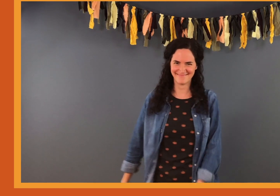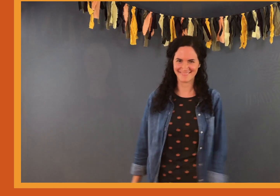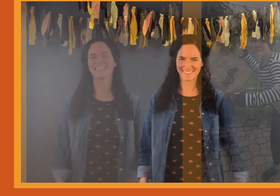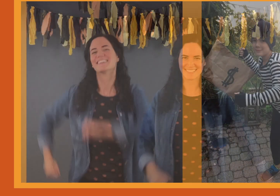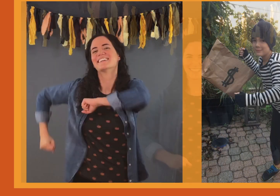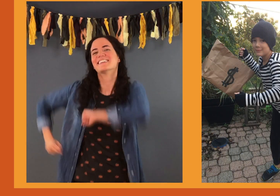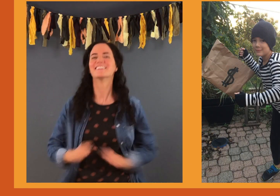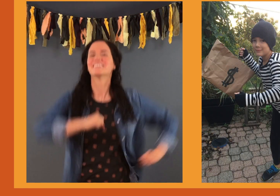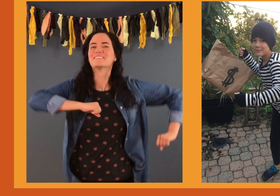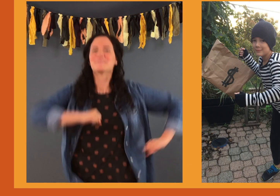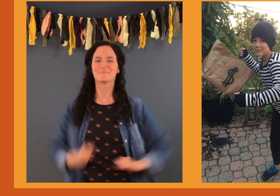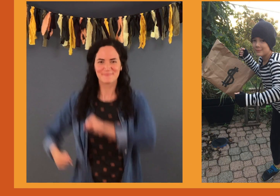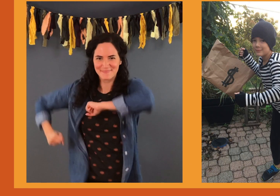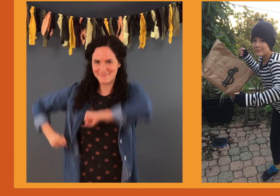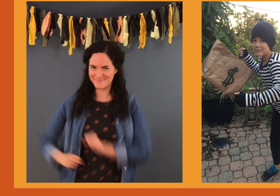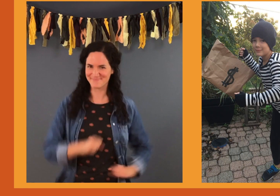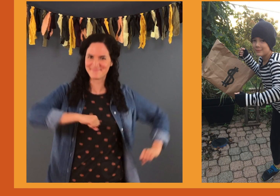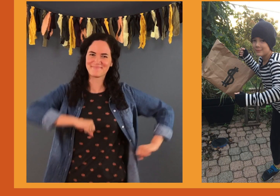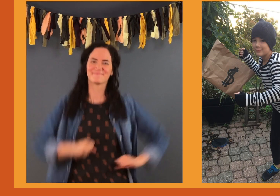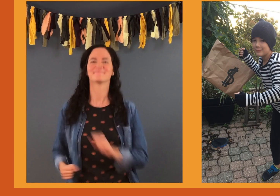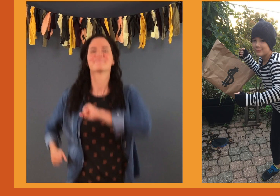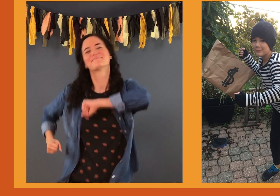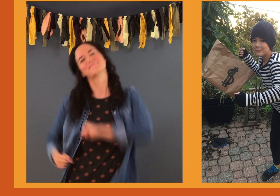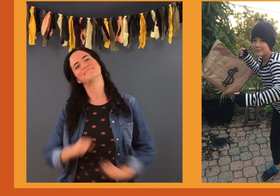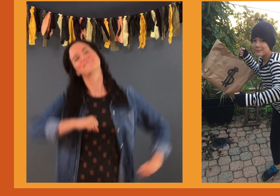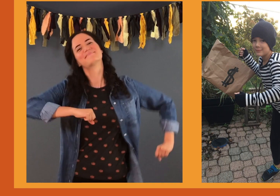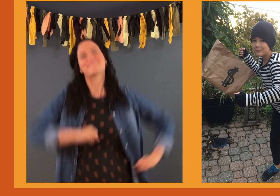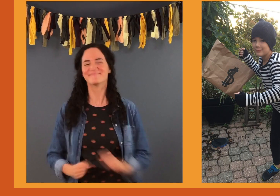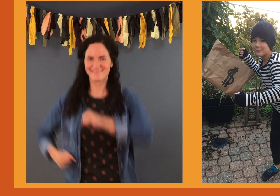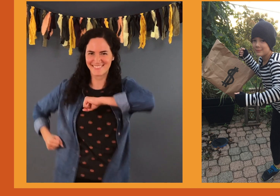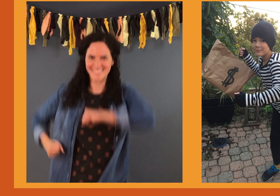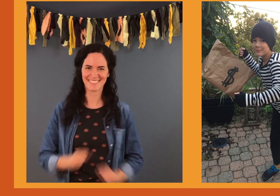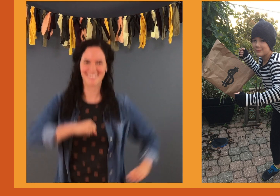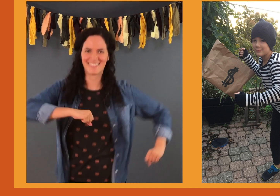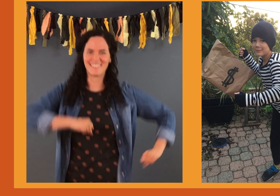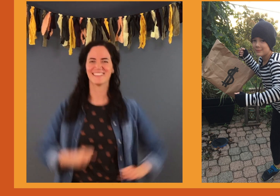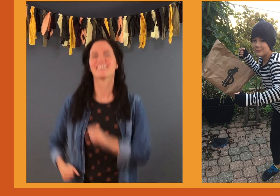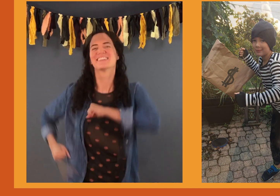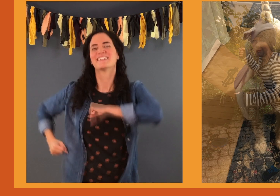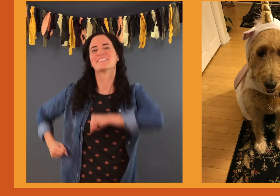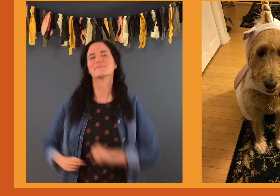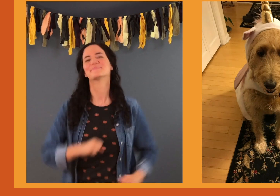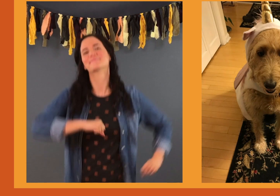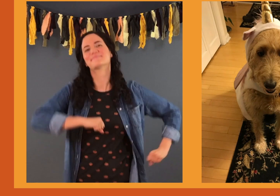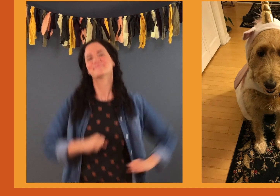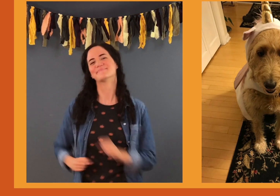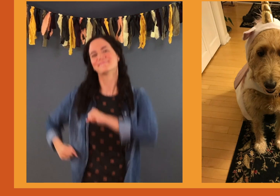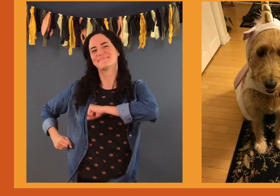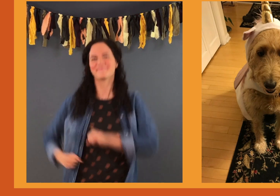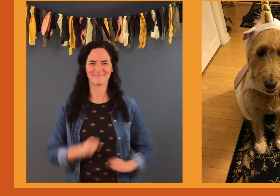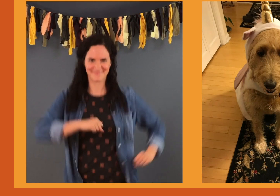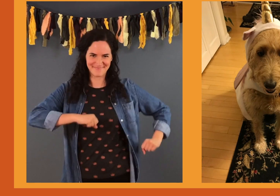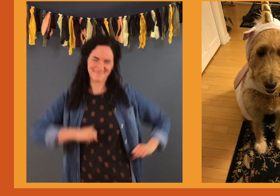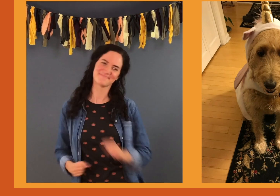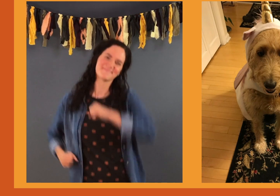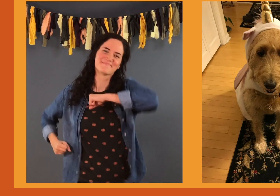Let's all join the costume parade March in time with